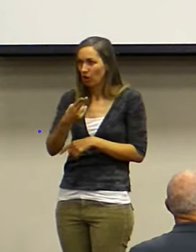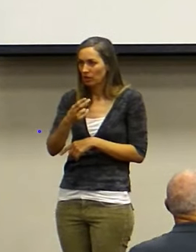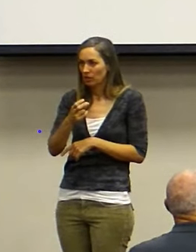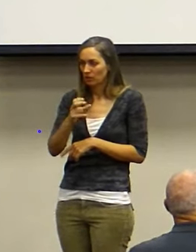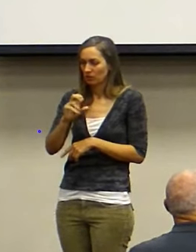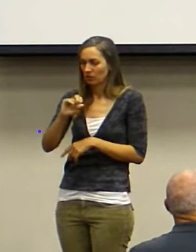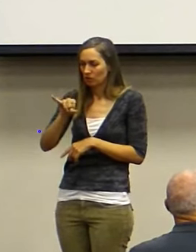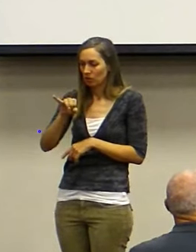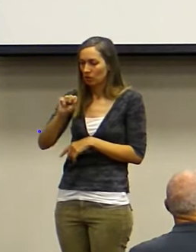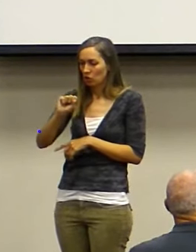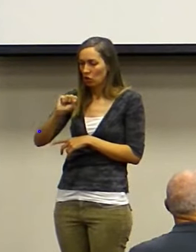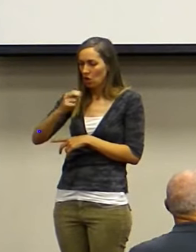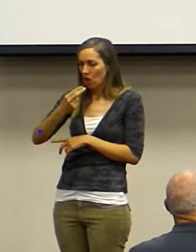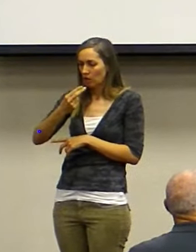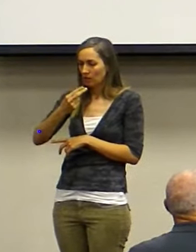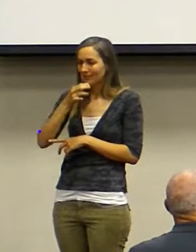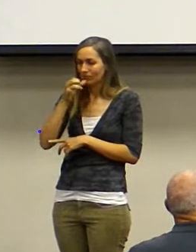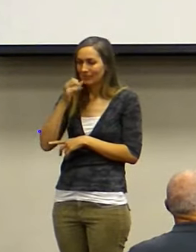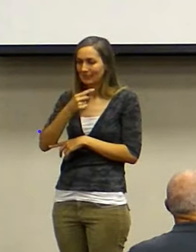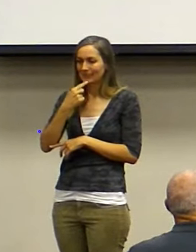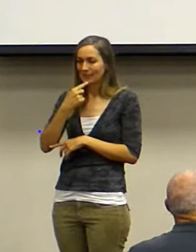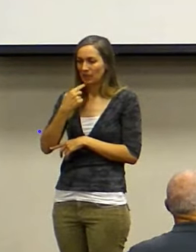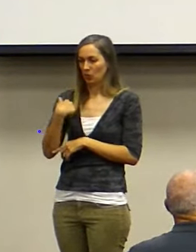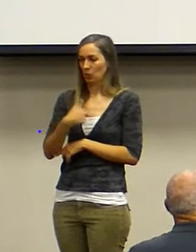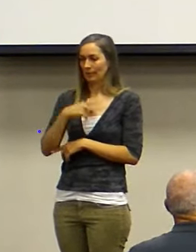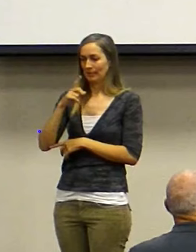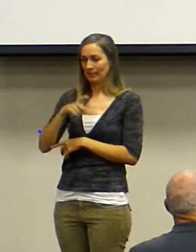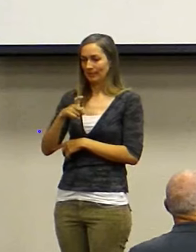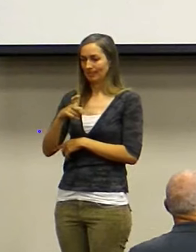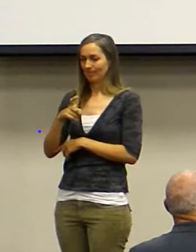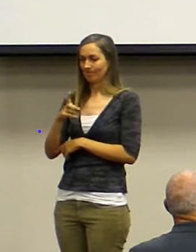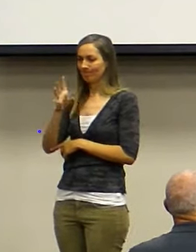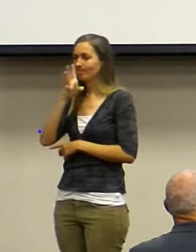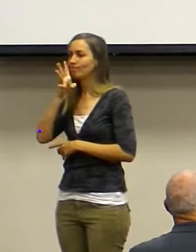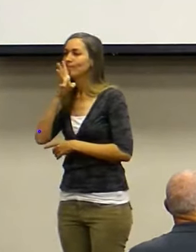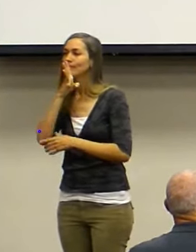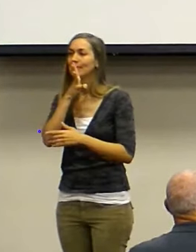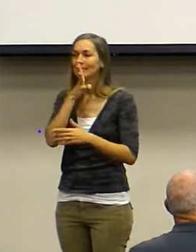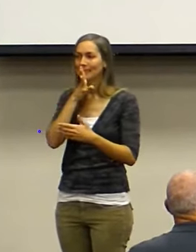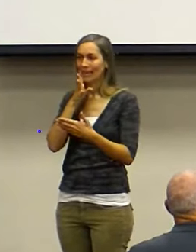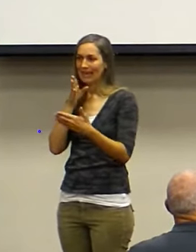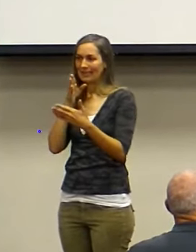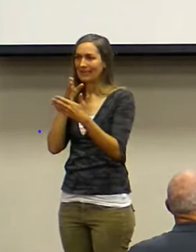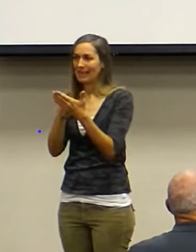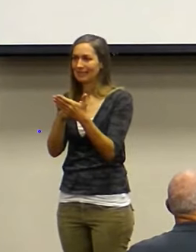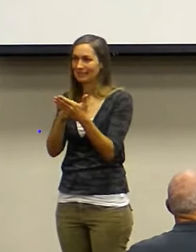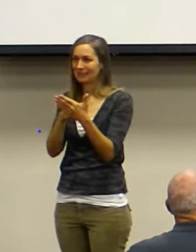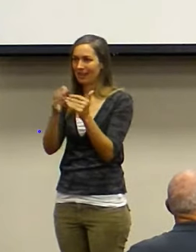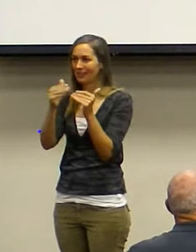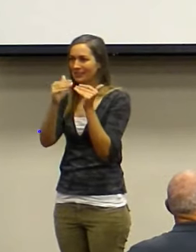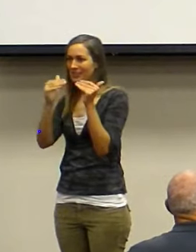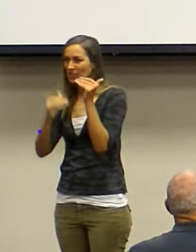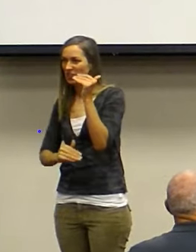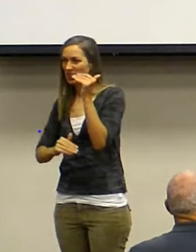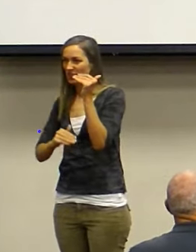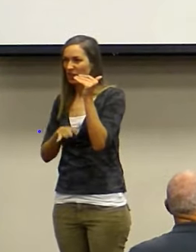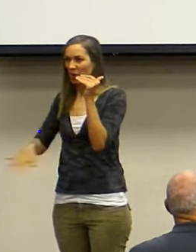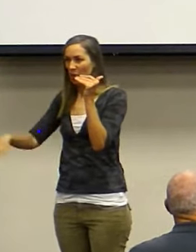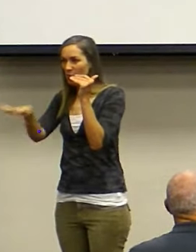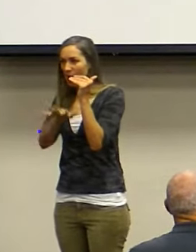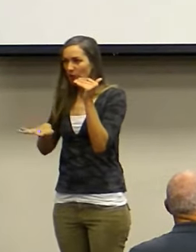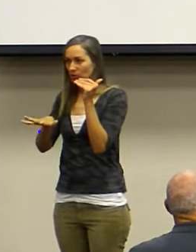about the injustice that is around us. That's true. But as you speak out,